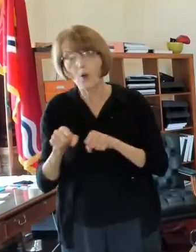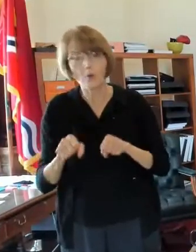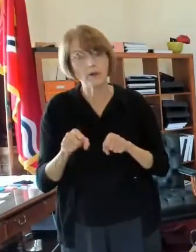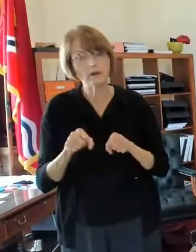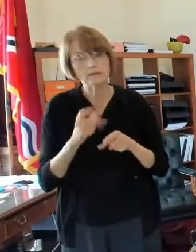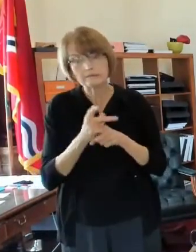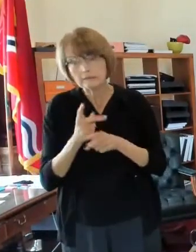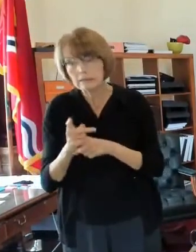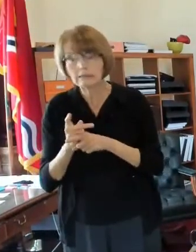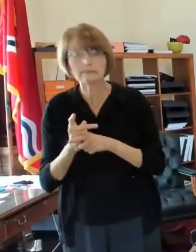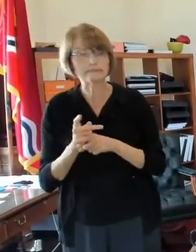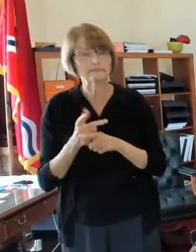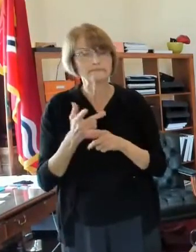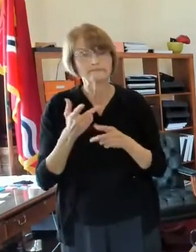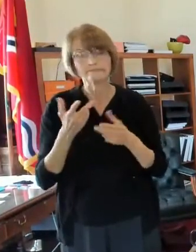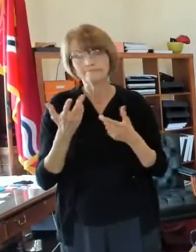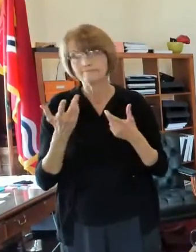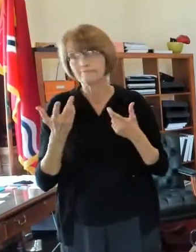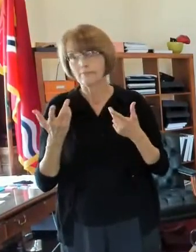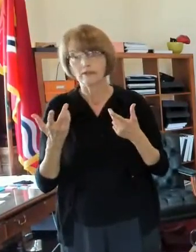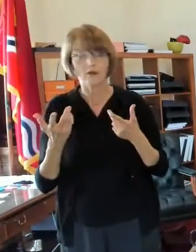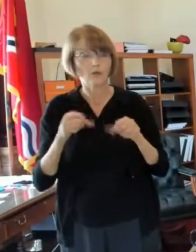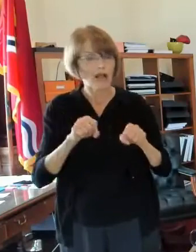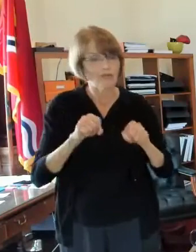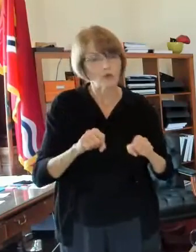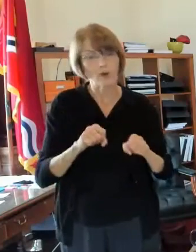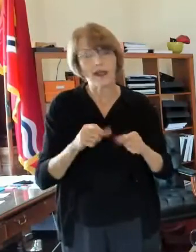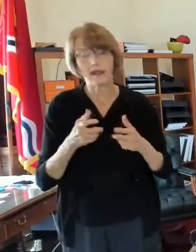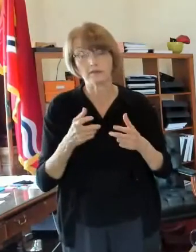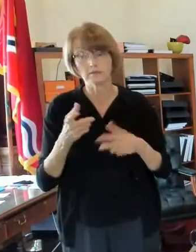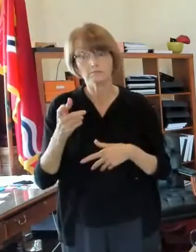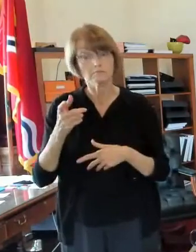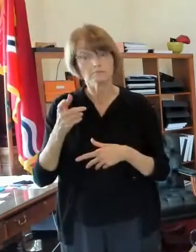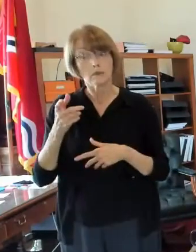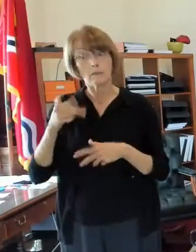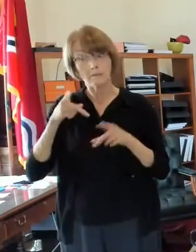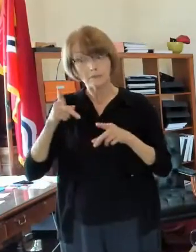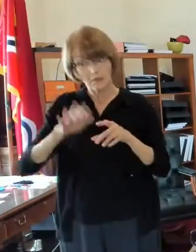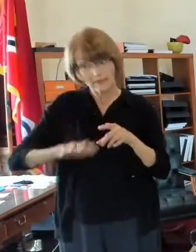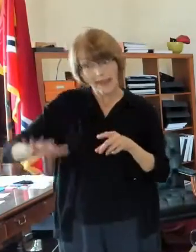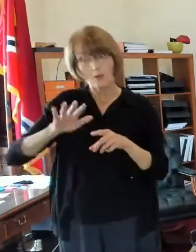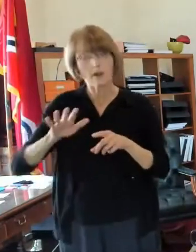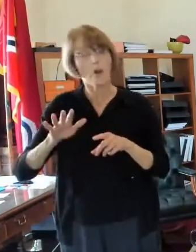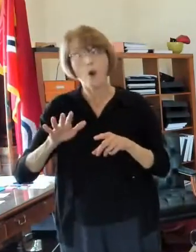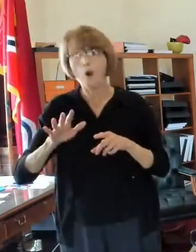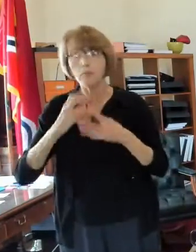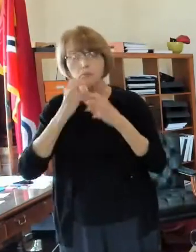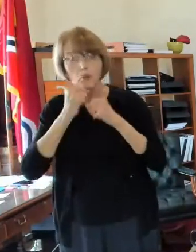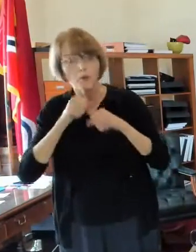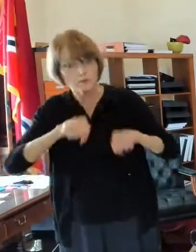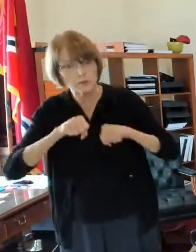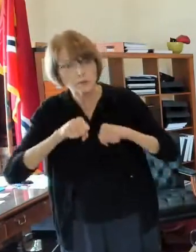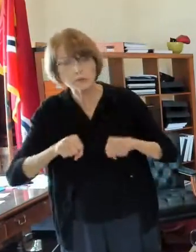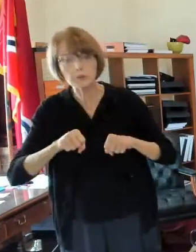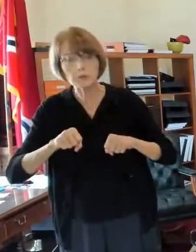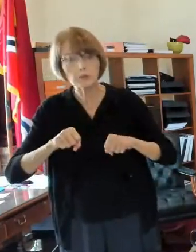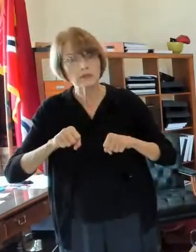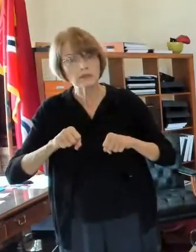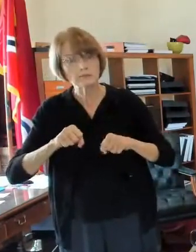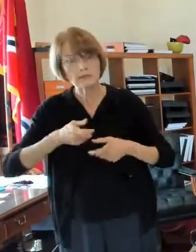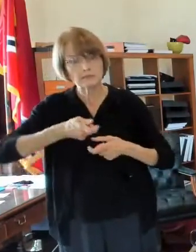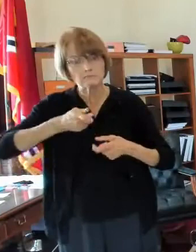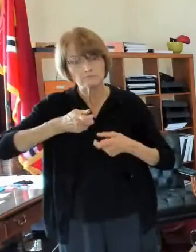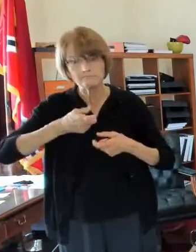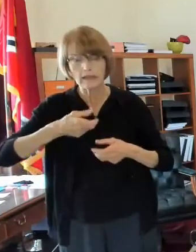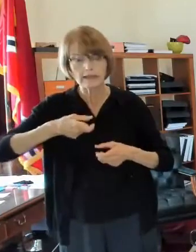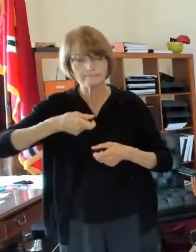to be able to cut the grass as well as you would you would take much better care of it you'd trim it you'd maybe plant a